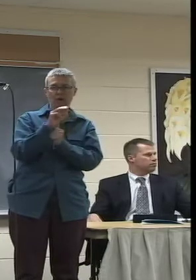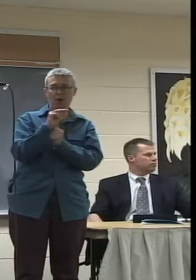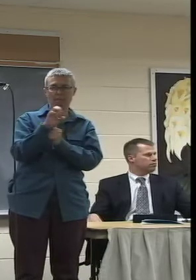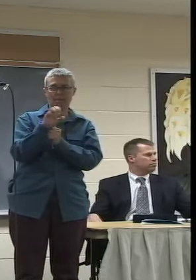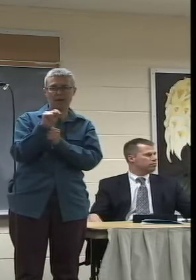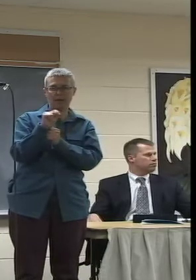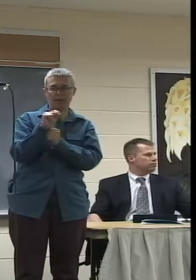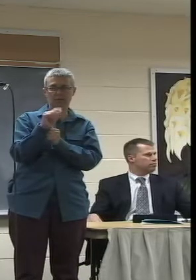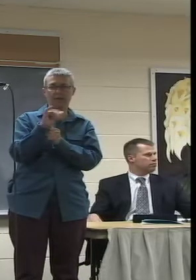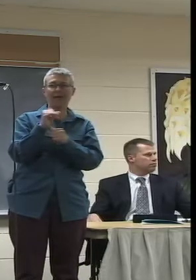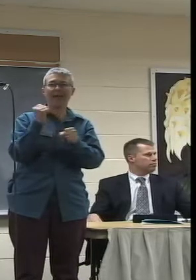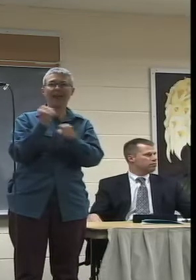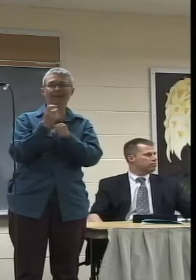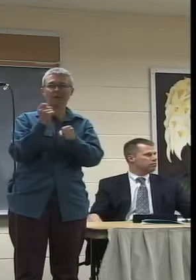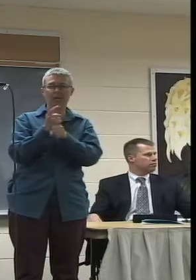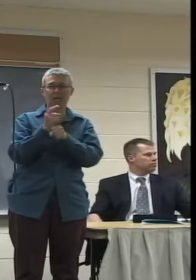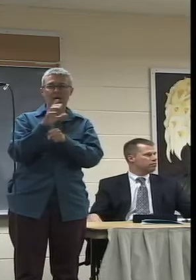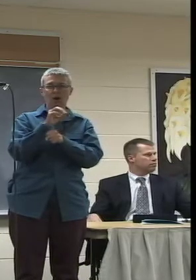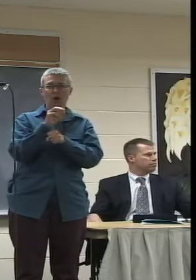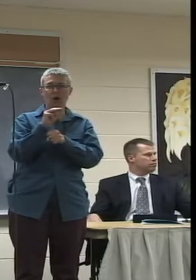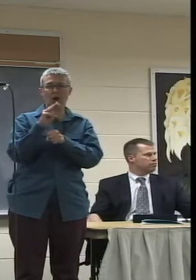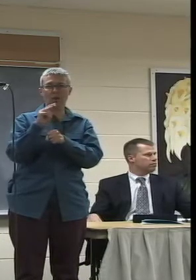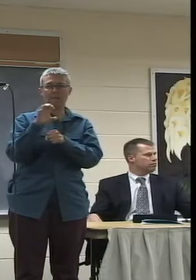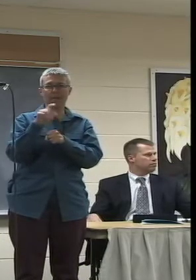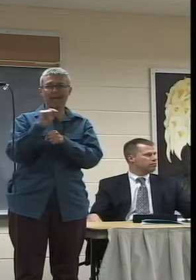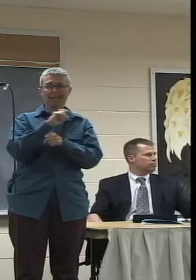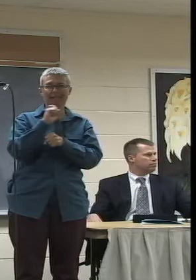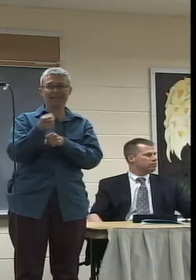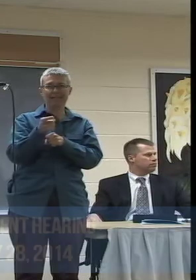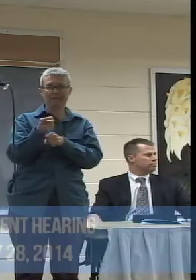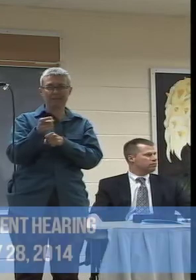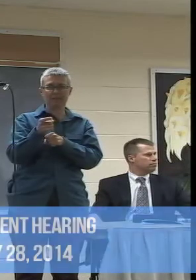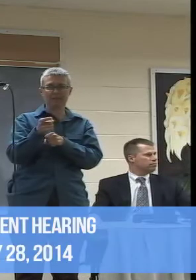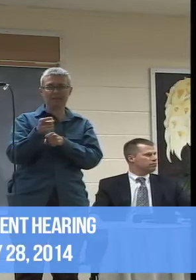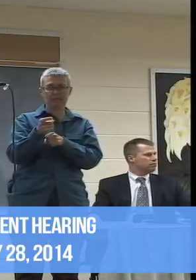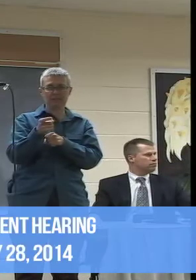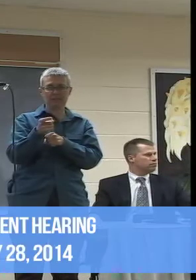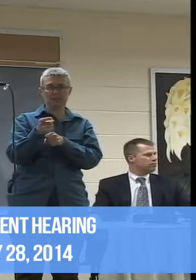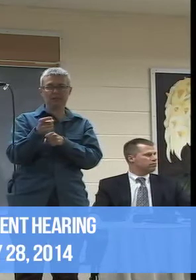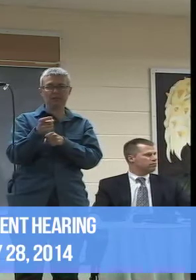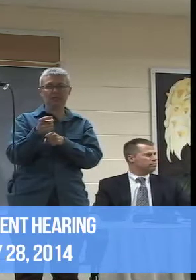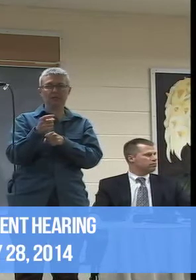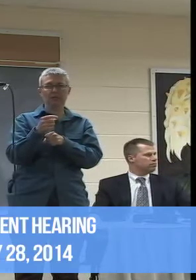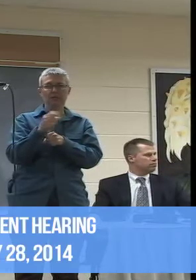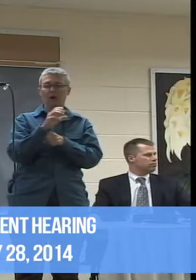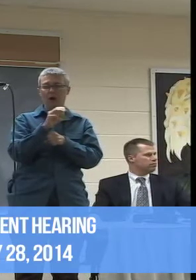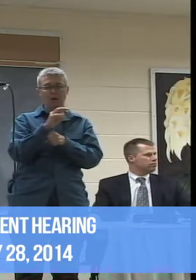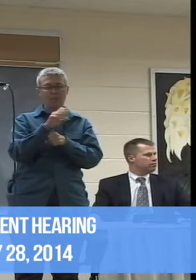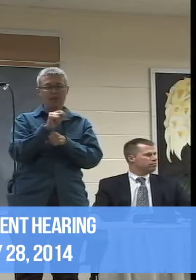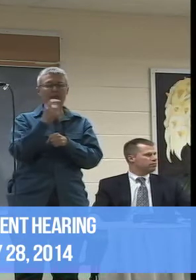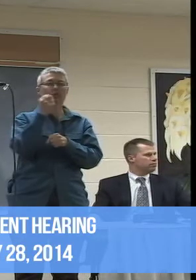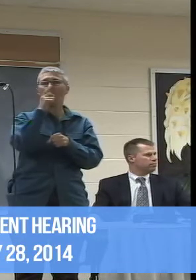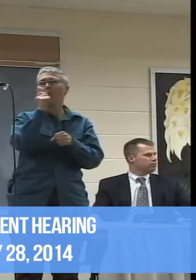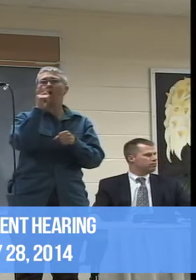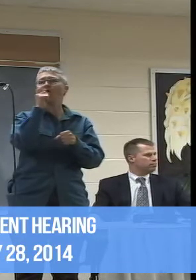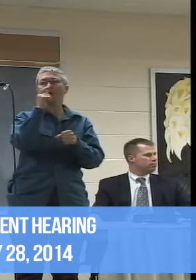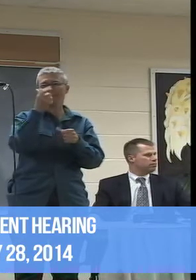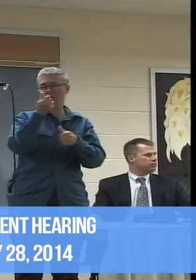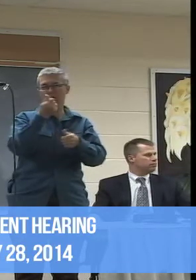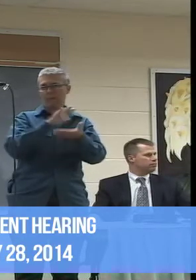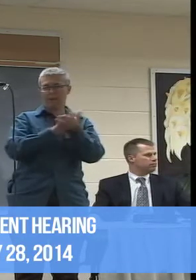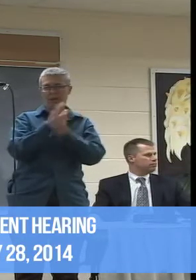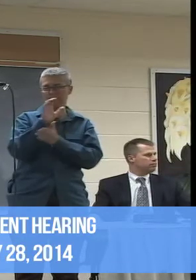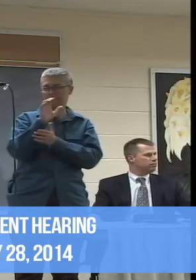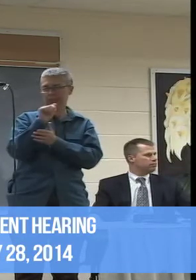of the contractor, in this case Comcast, or whoever does it, is a percentage